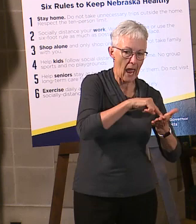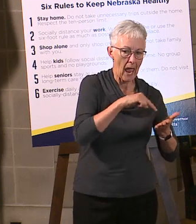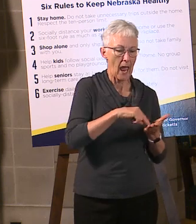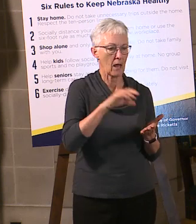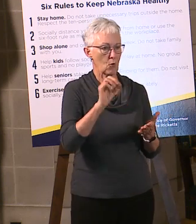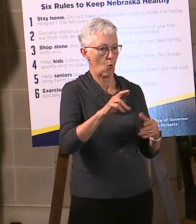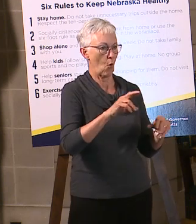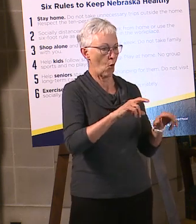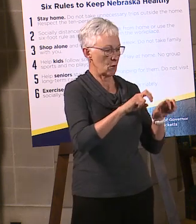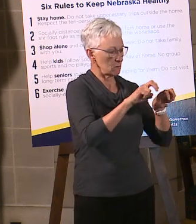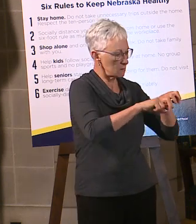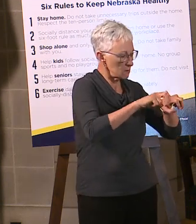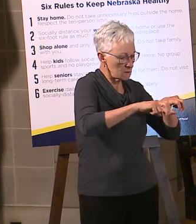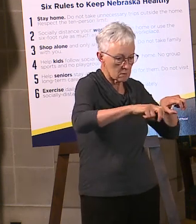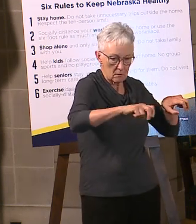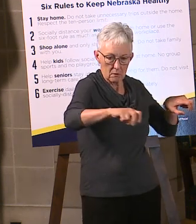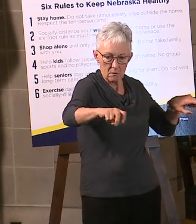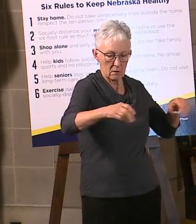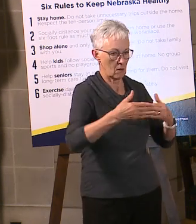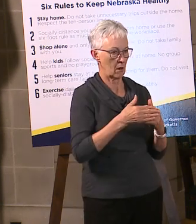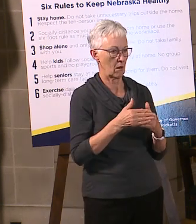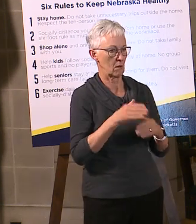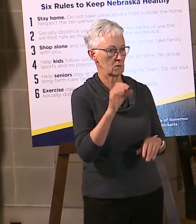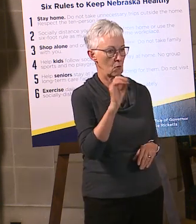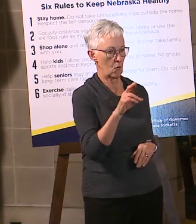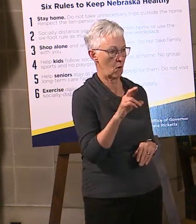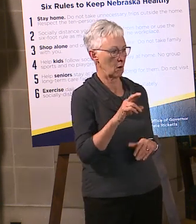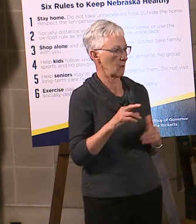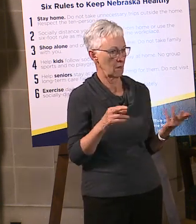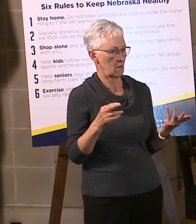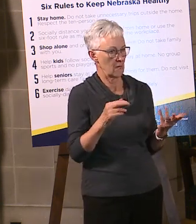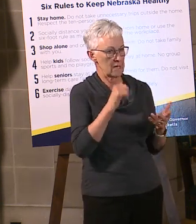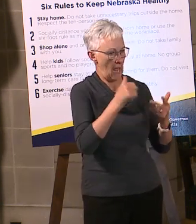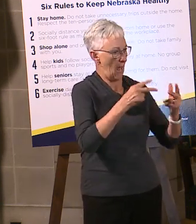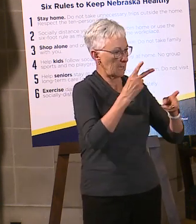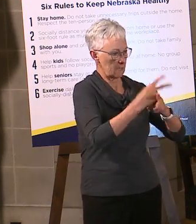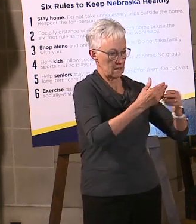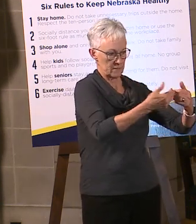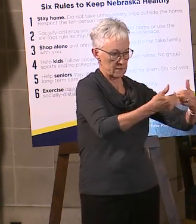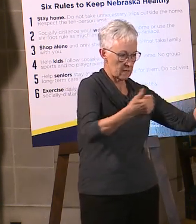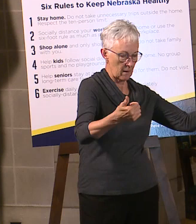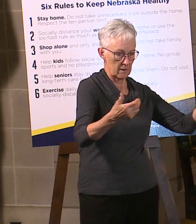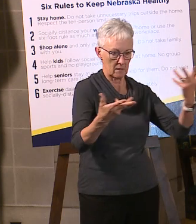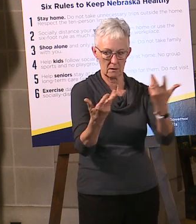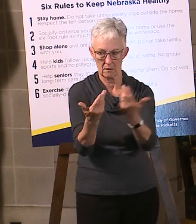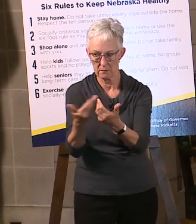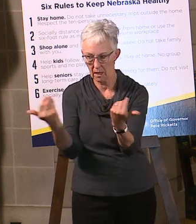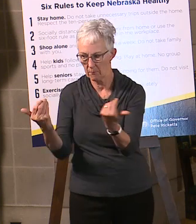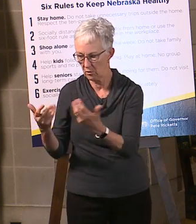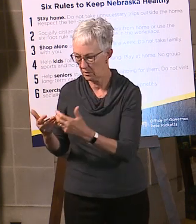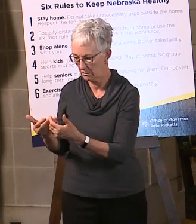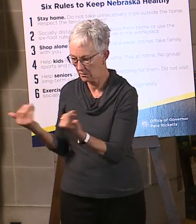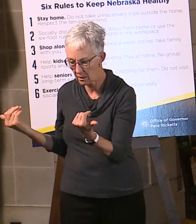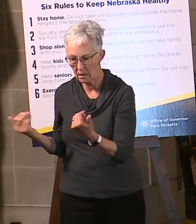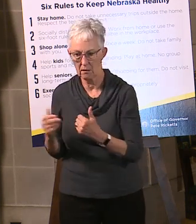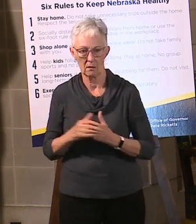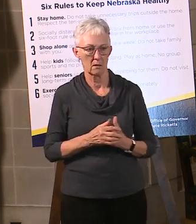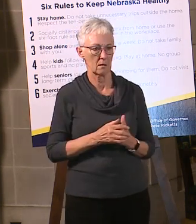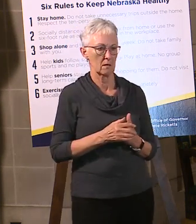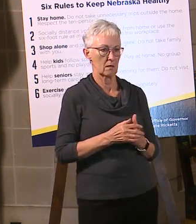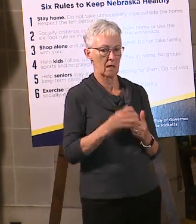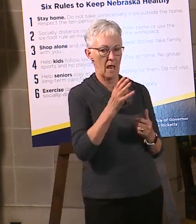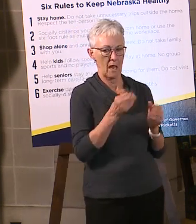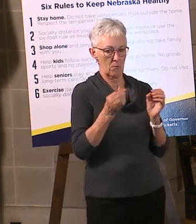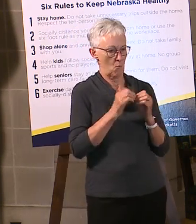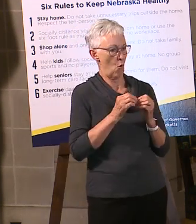standing in those facilities. They have people at bars and so forth. So it's just a, it's an environment that is much more conducive to spreading virus.